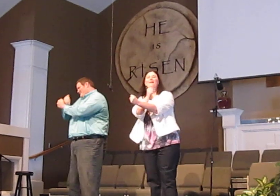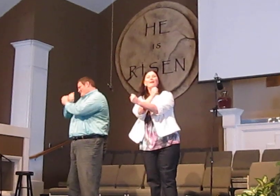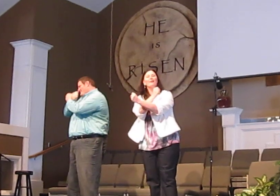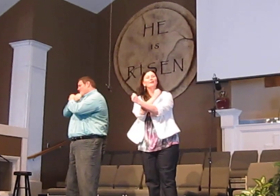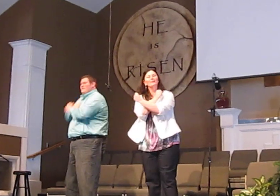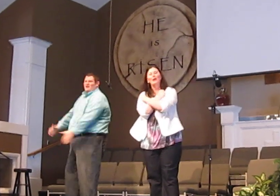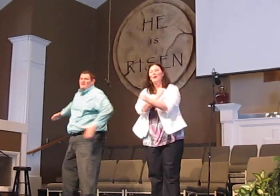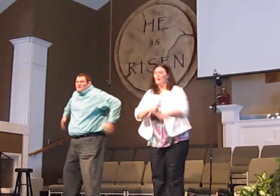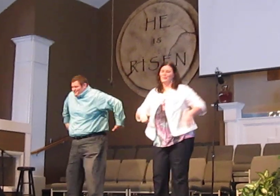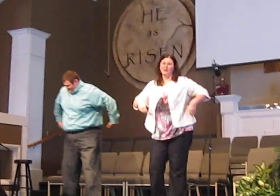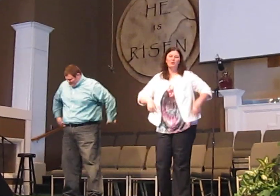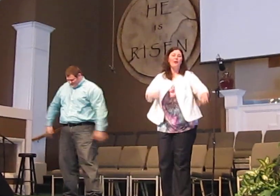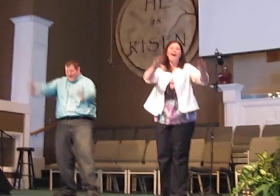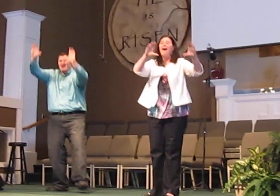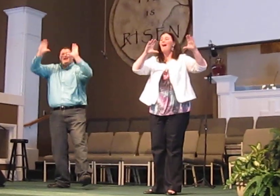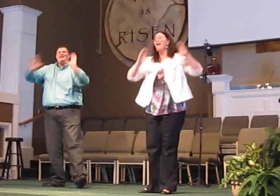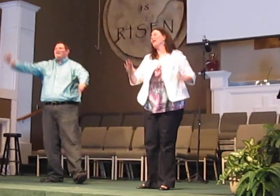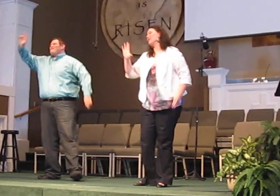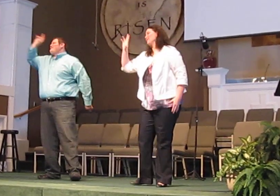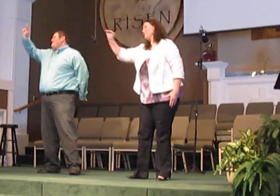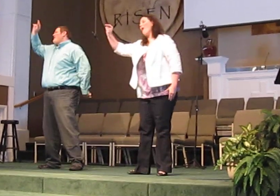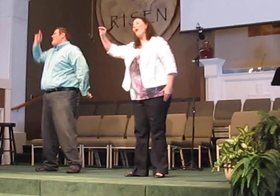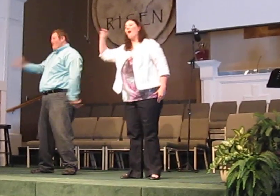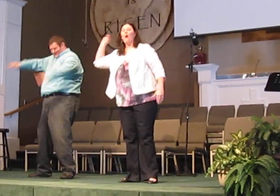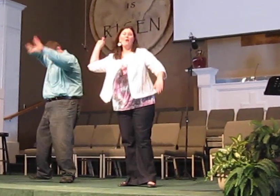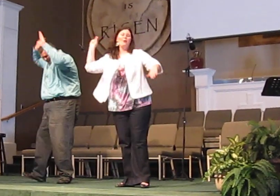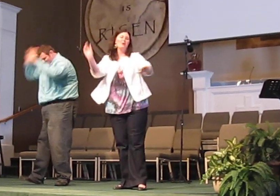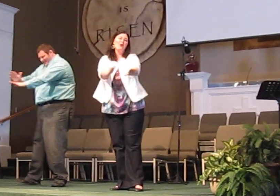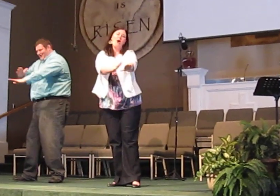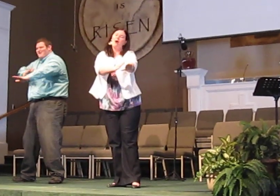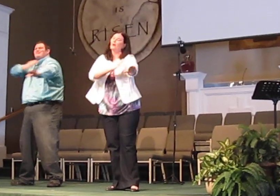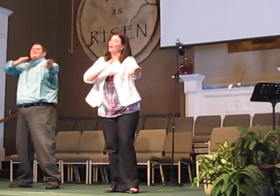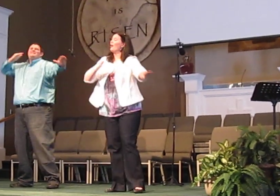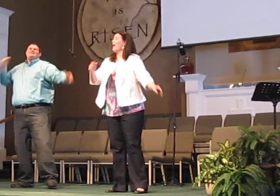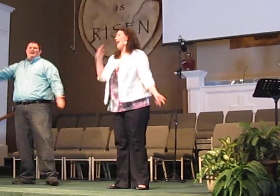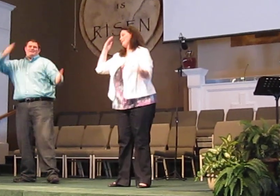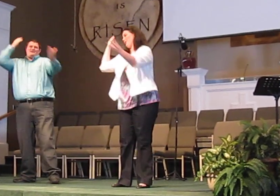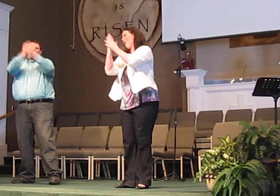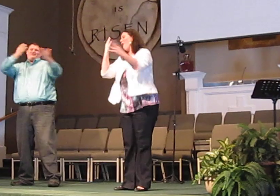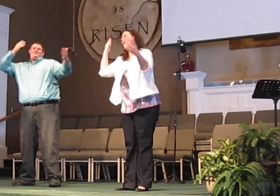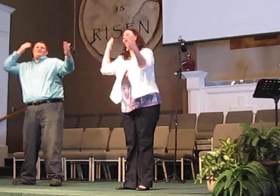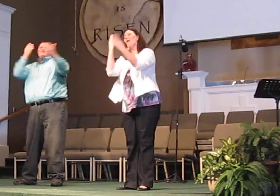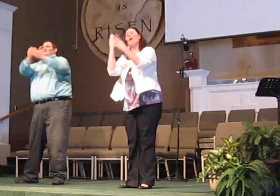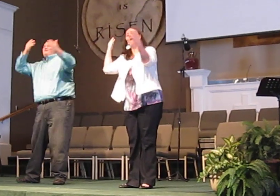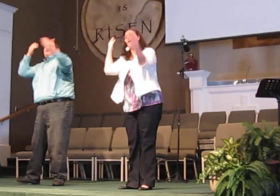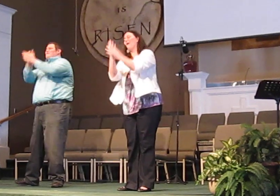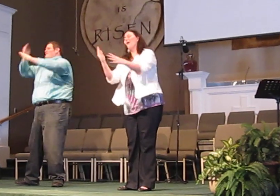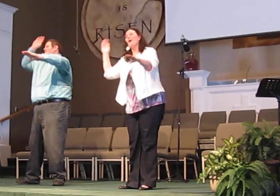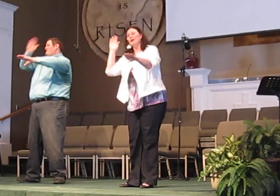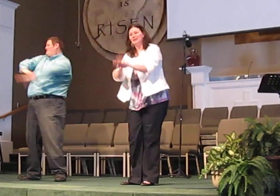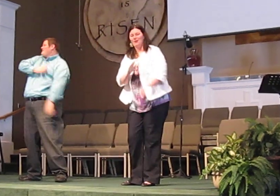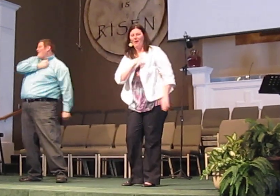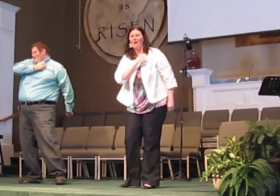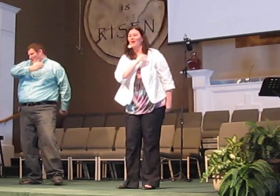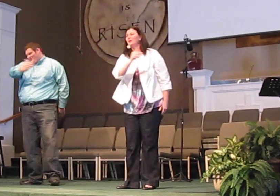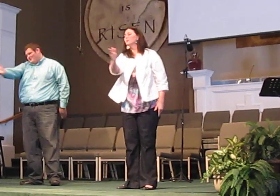They no longer had to hold on